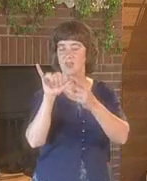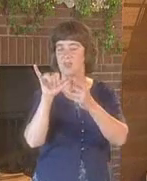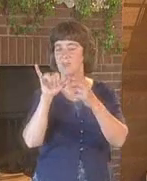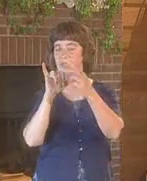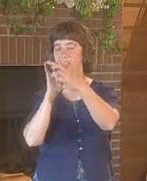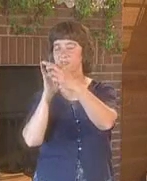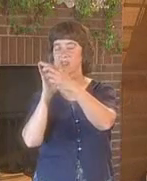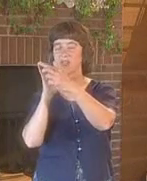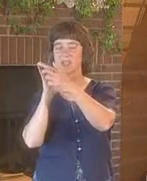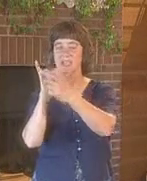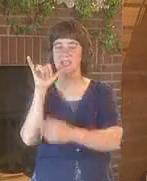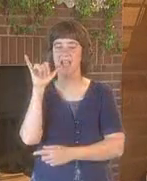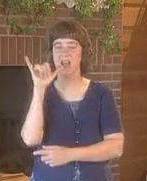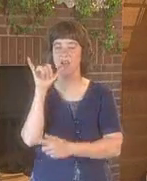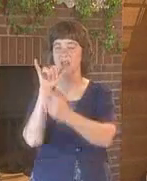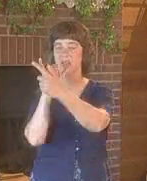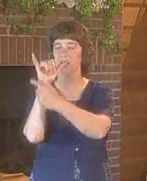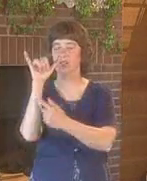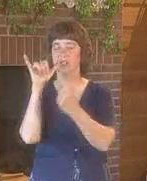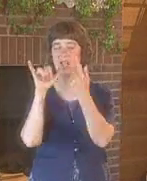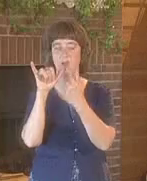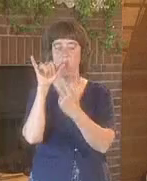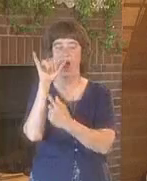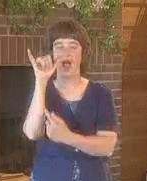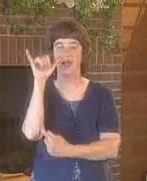your thumb and little finger extended out, and it looks like a Y.